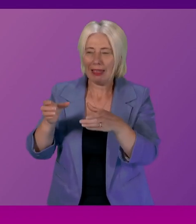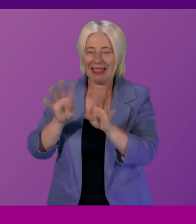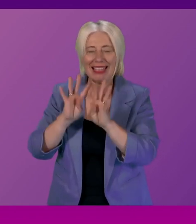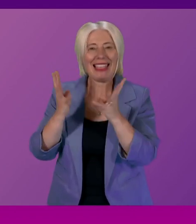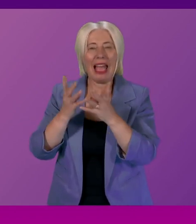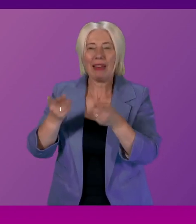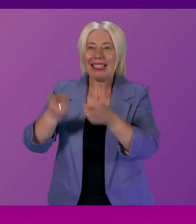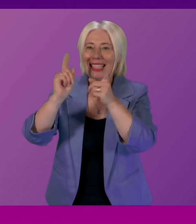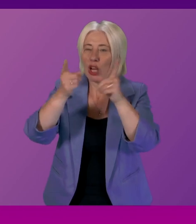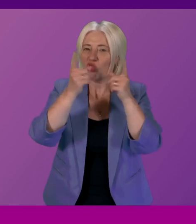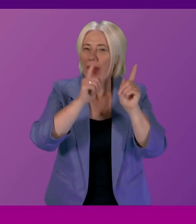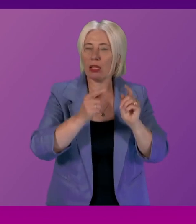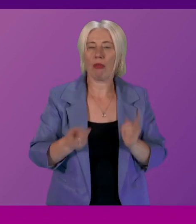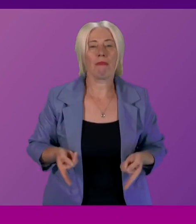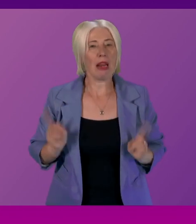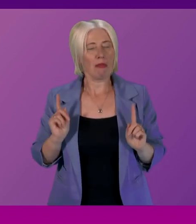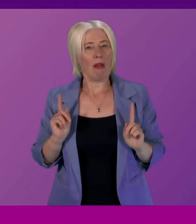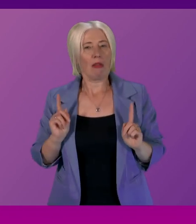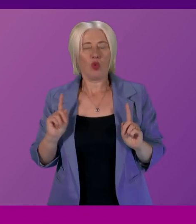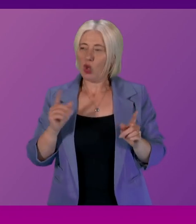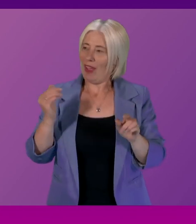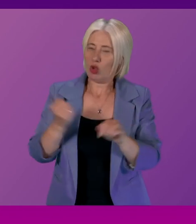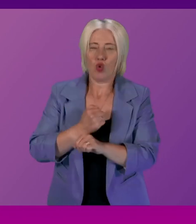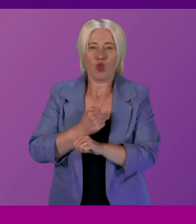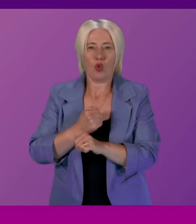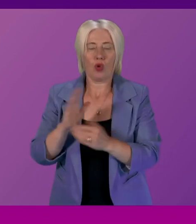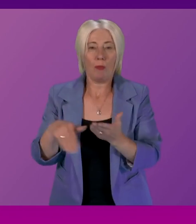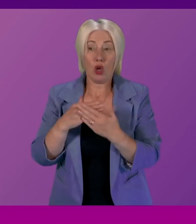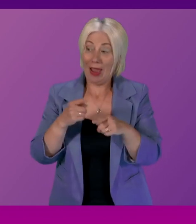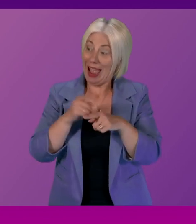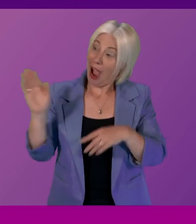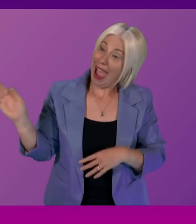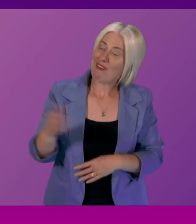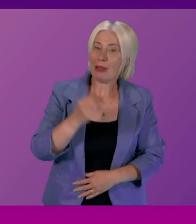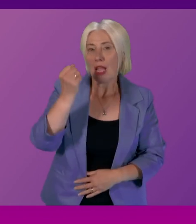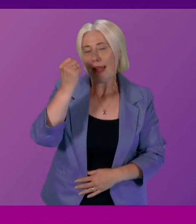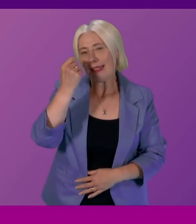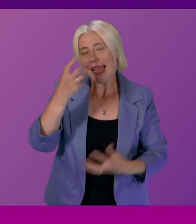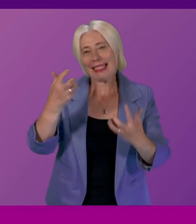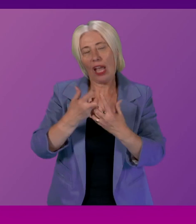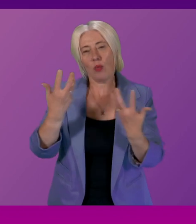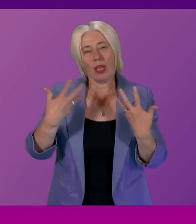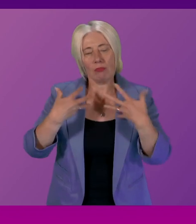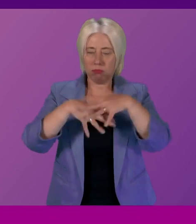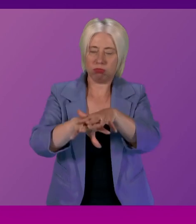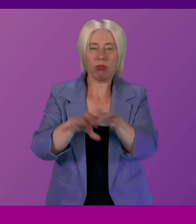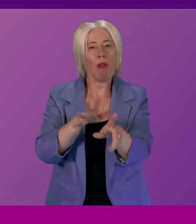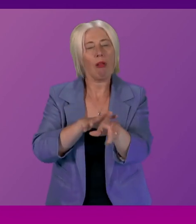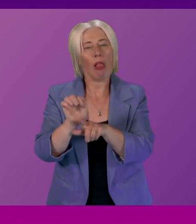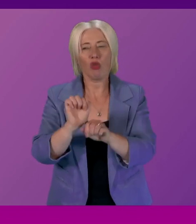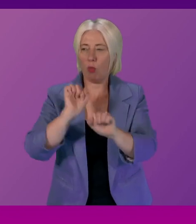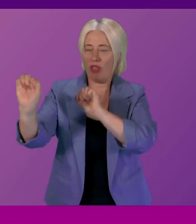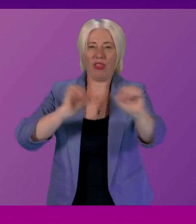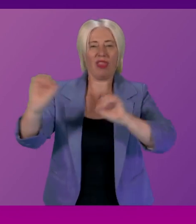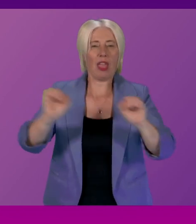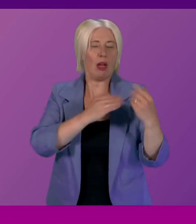and ministers in order to understand that they equally understand the importance of mainstreaming culture within their portfolio